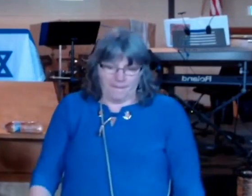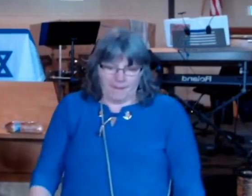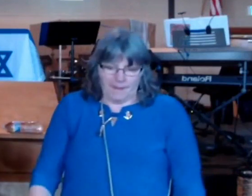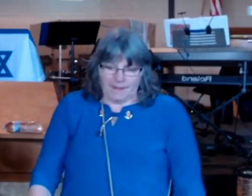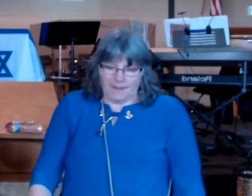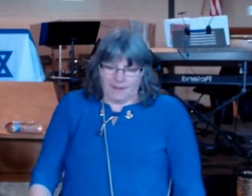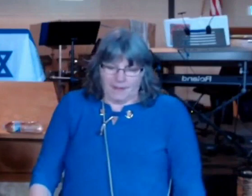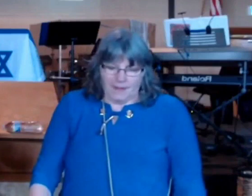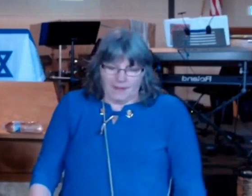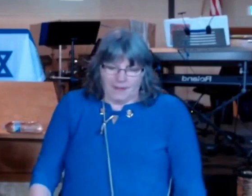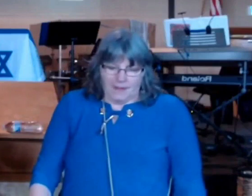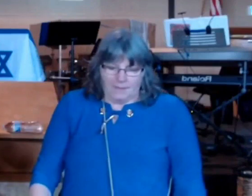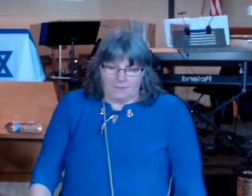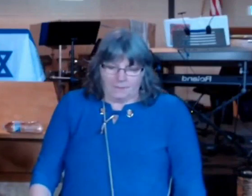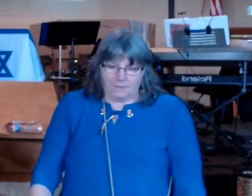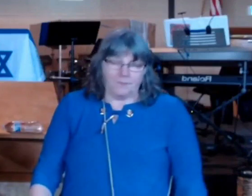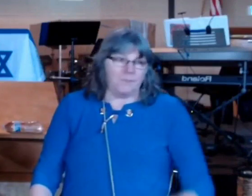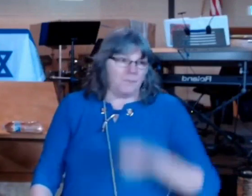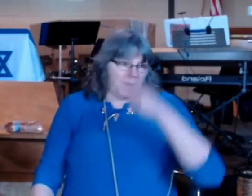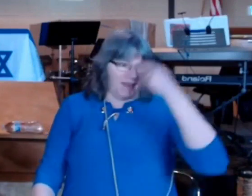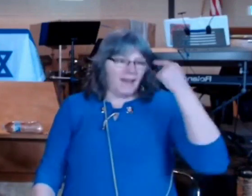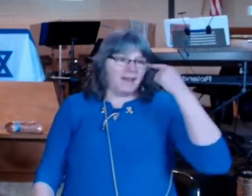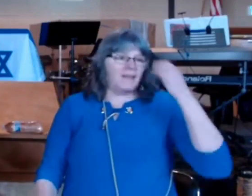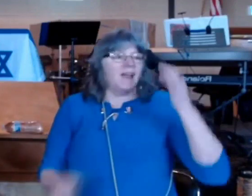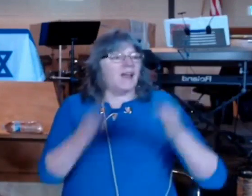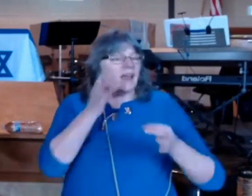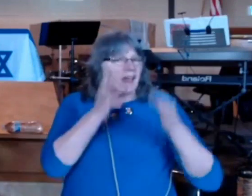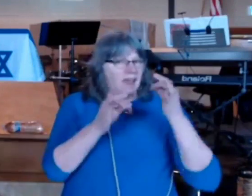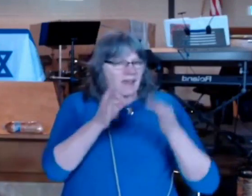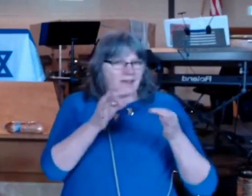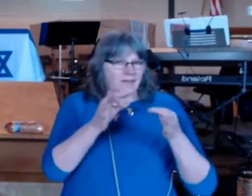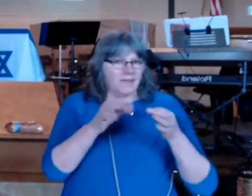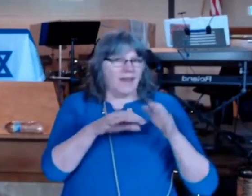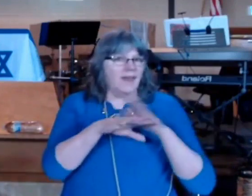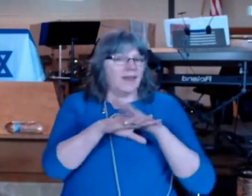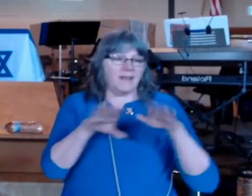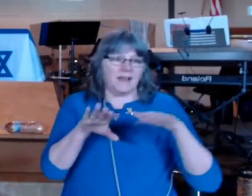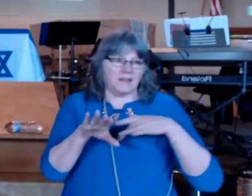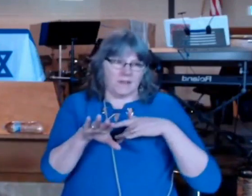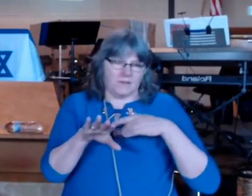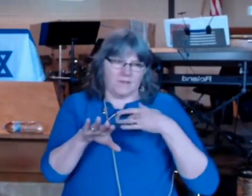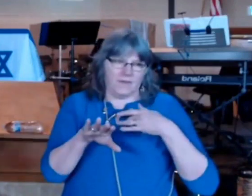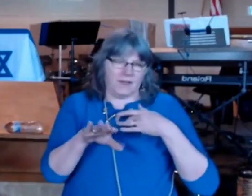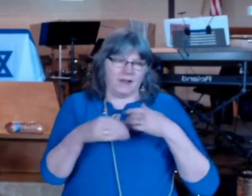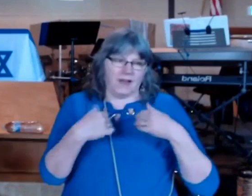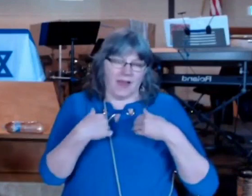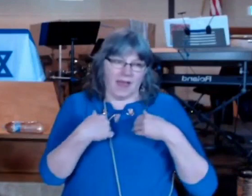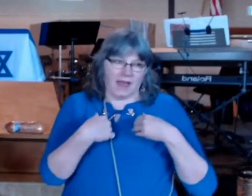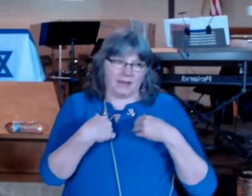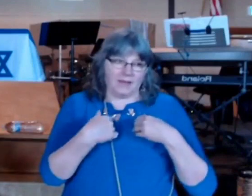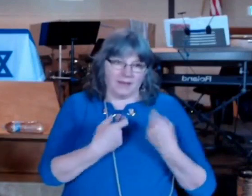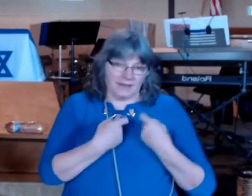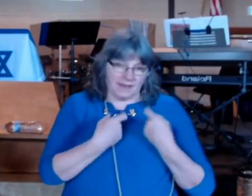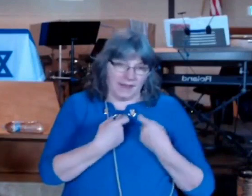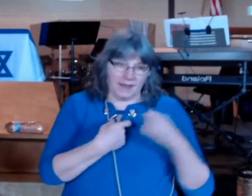interest in the judgment being guilty or not guilty they say no I'm not fit to do this case if